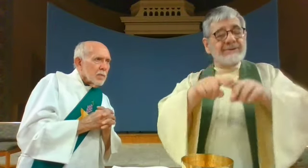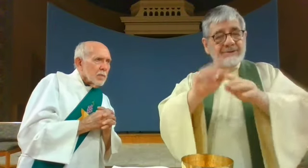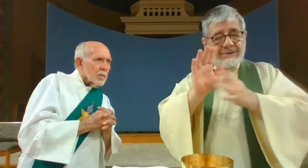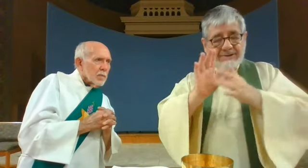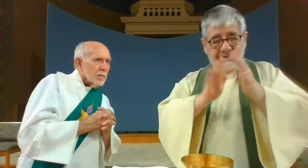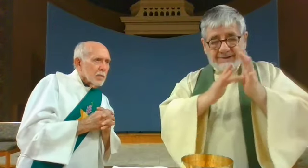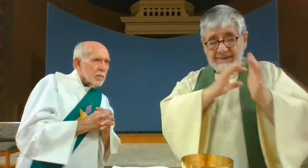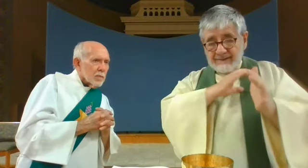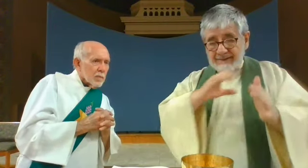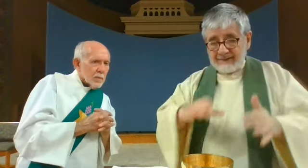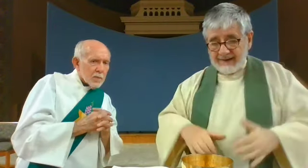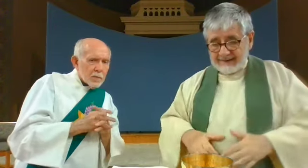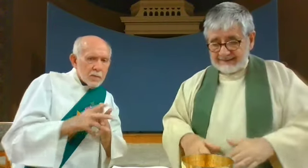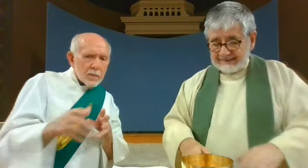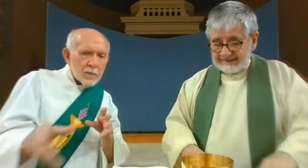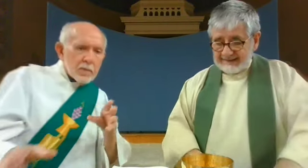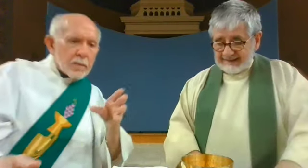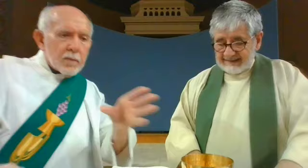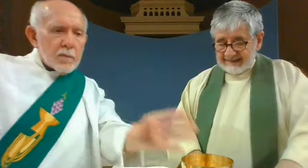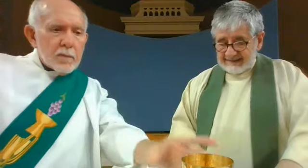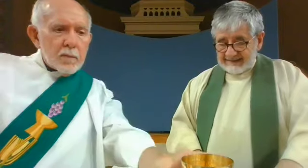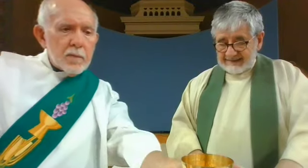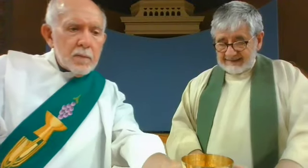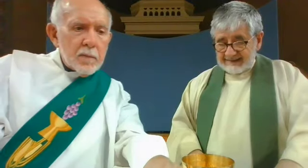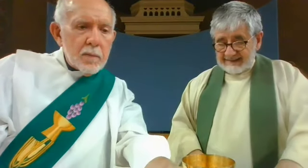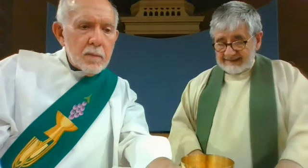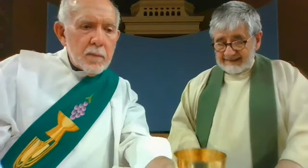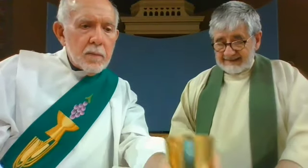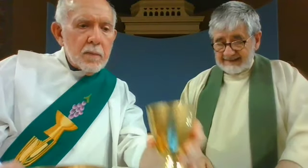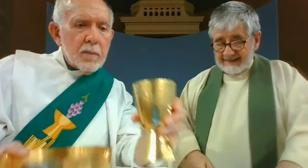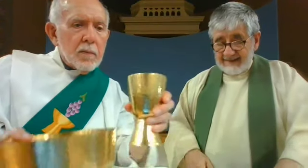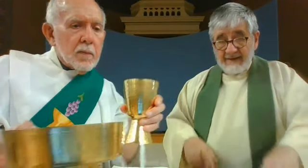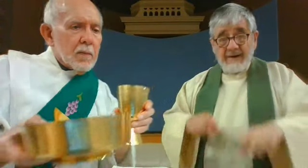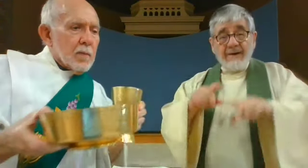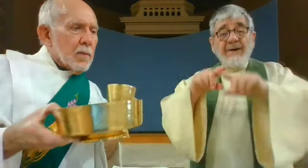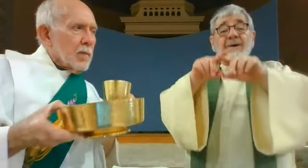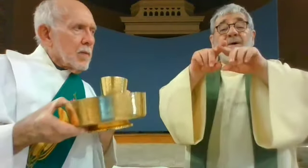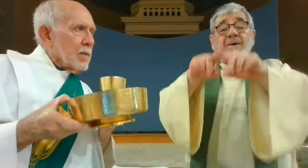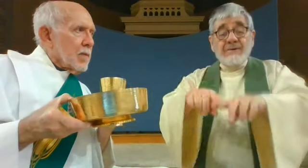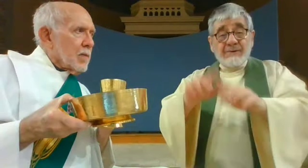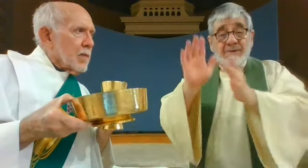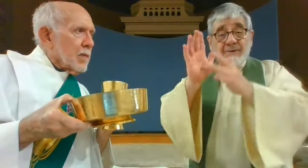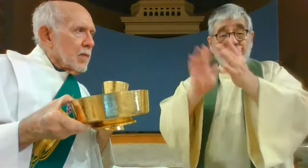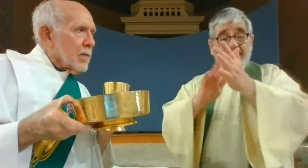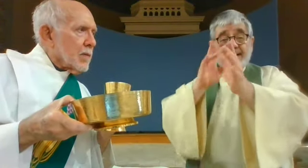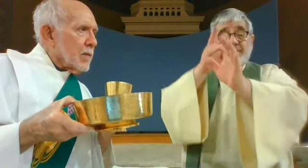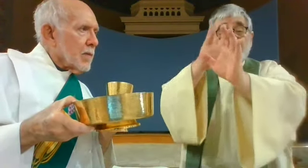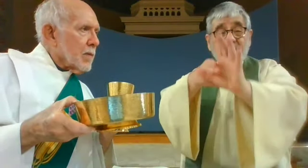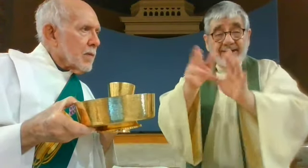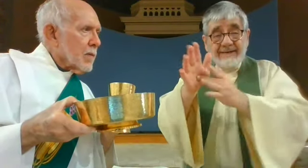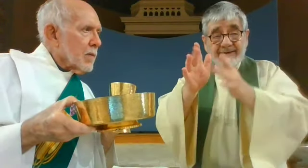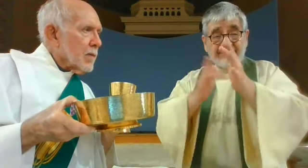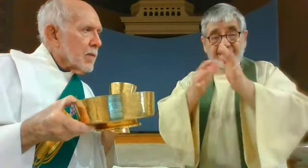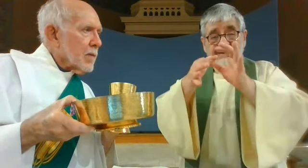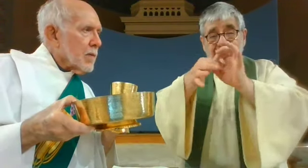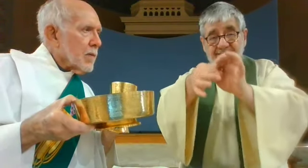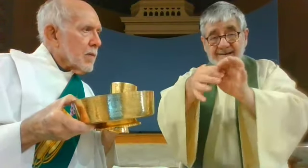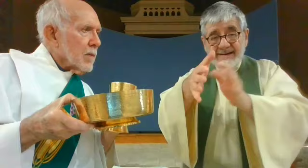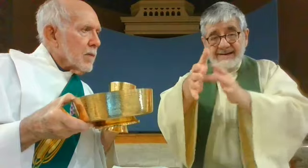through your Son, Jesus Christ, our Lord. through Him, and with Him, and in Him, O God,